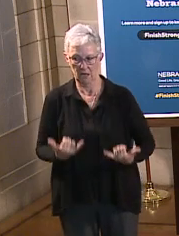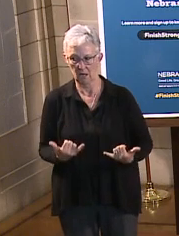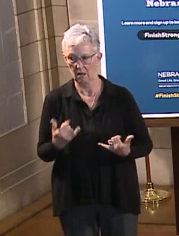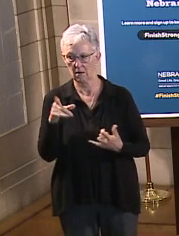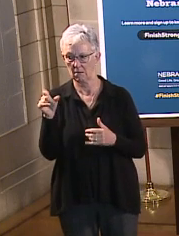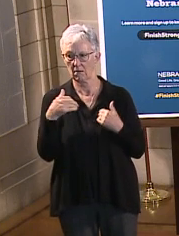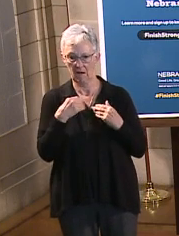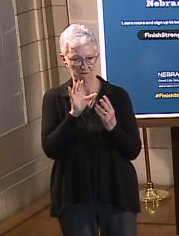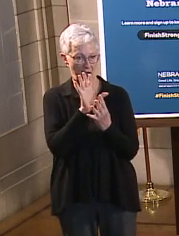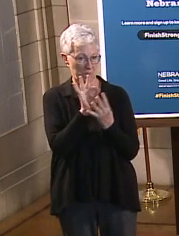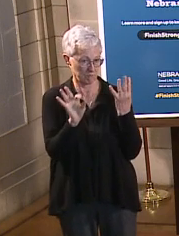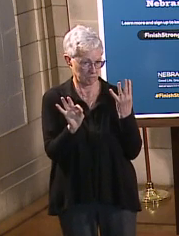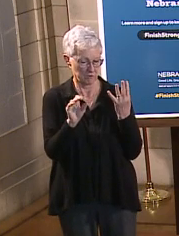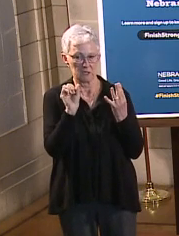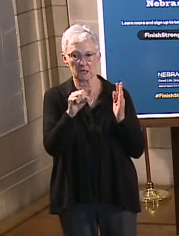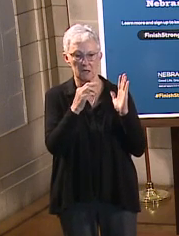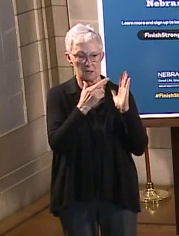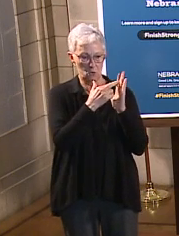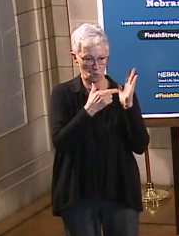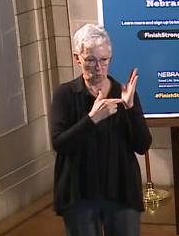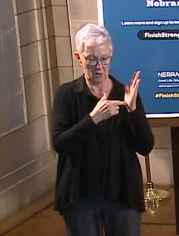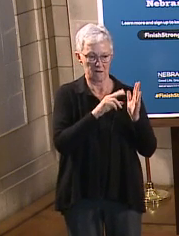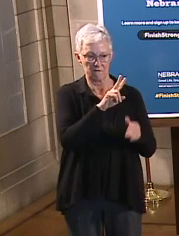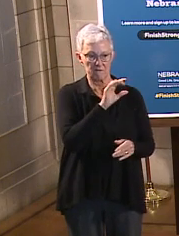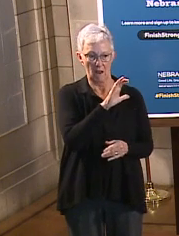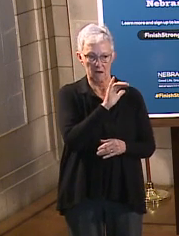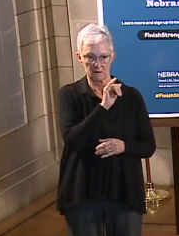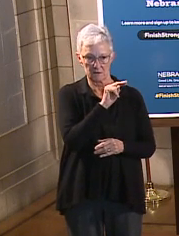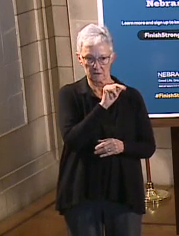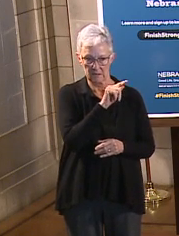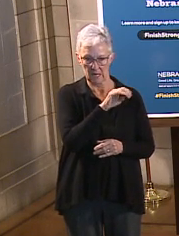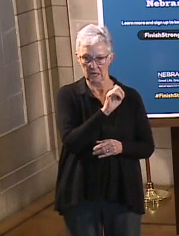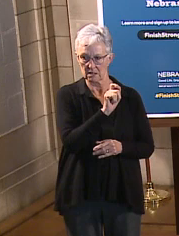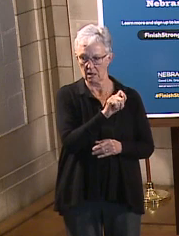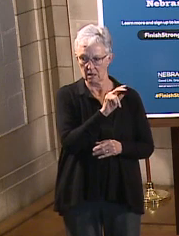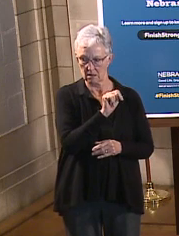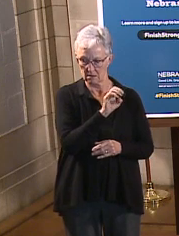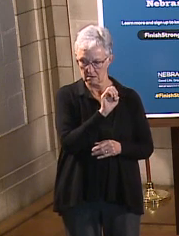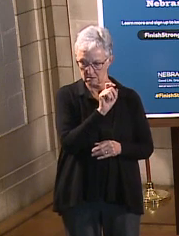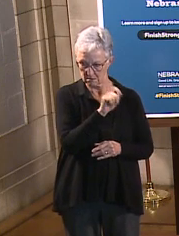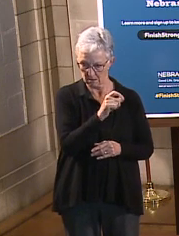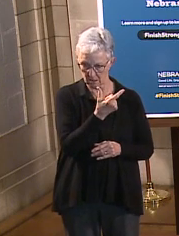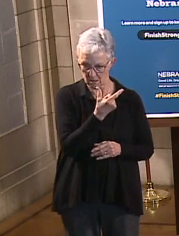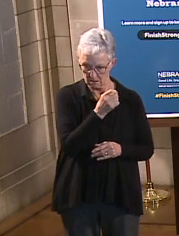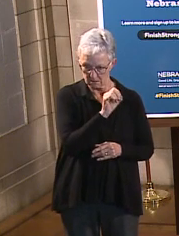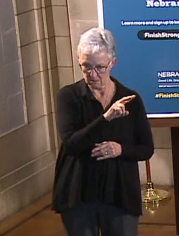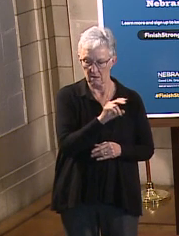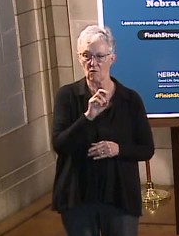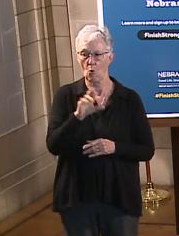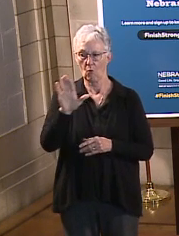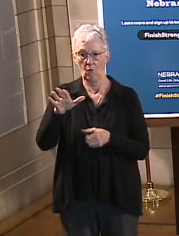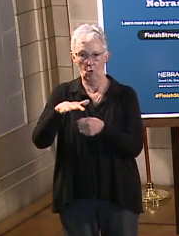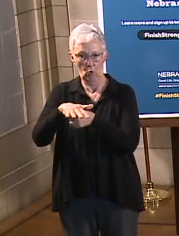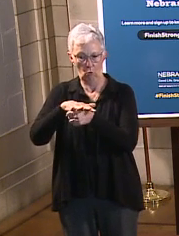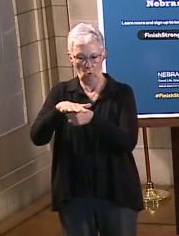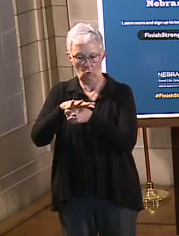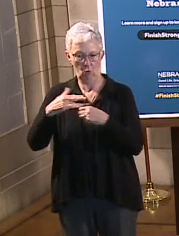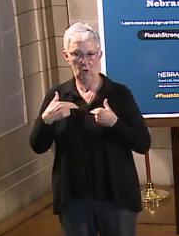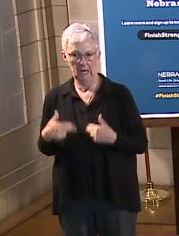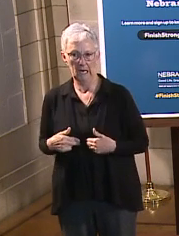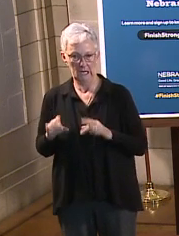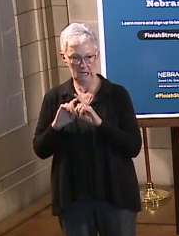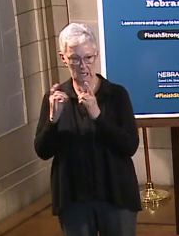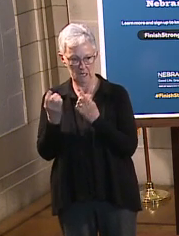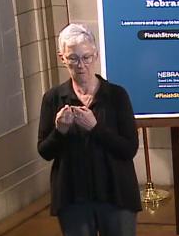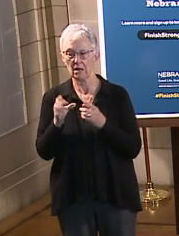Register through vaccinate.ne.gov or with your local health district. And you can also check with